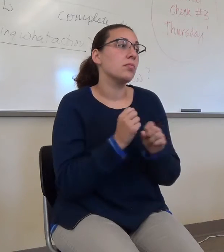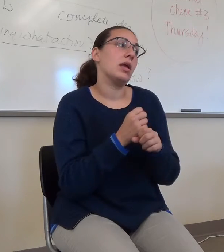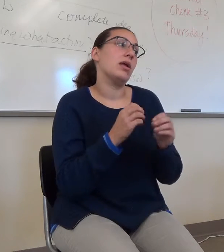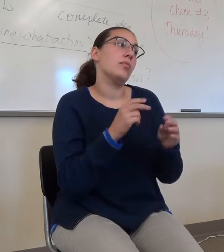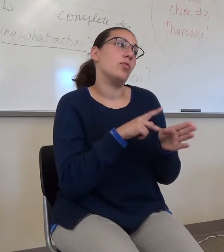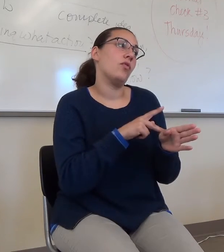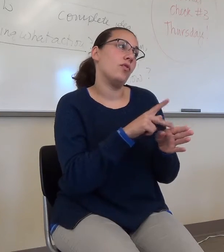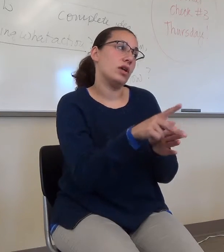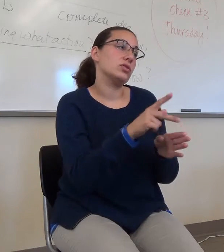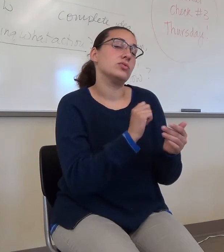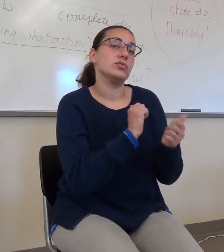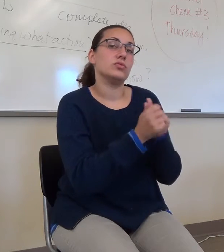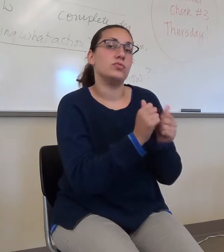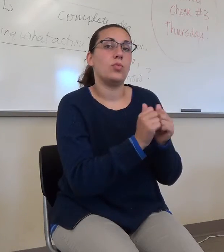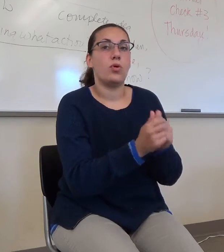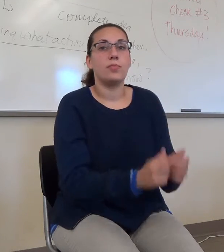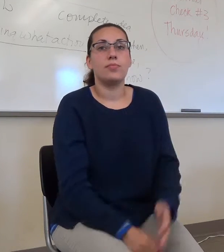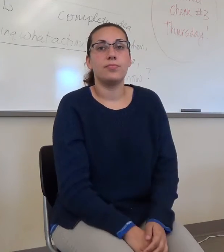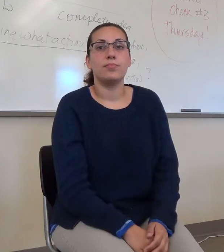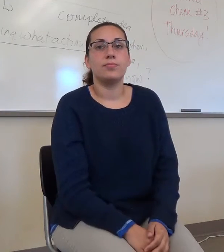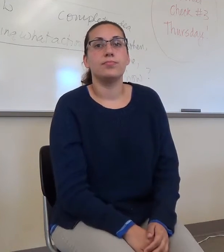straightforward than some of these other ones.